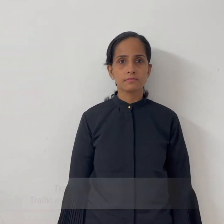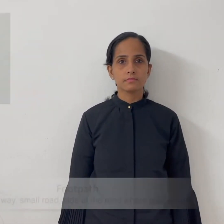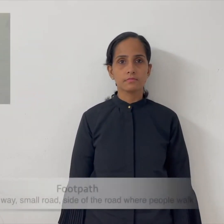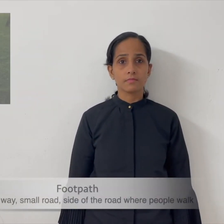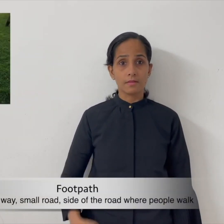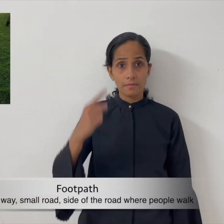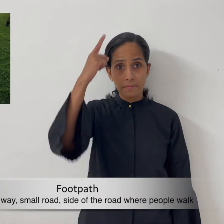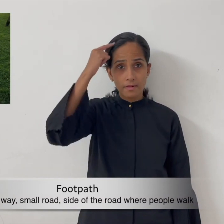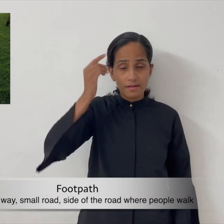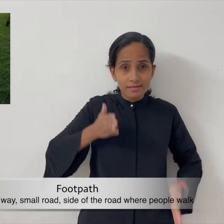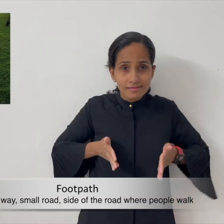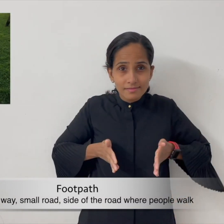footpath